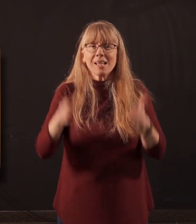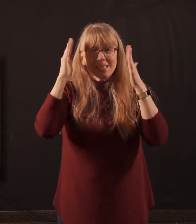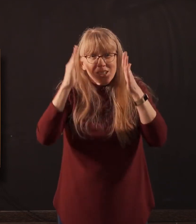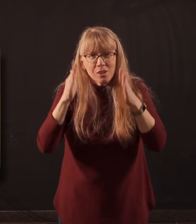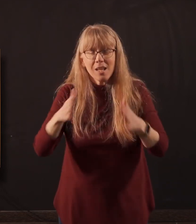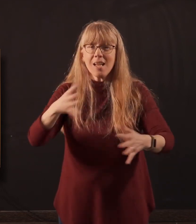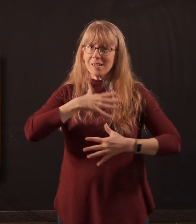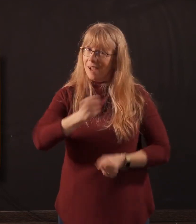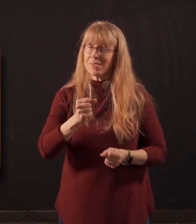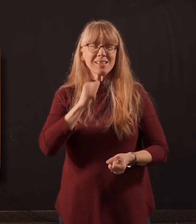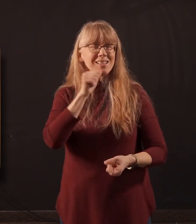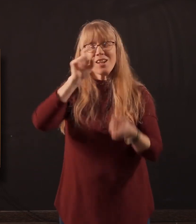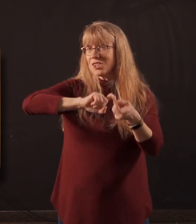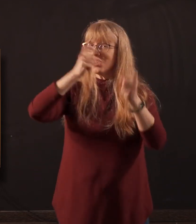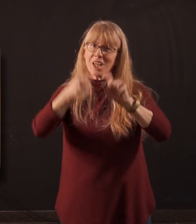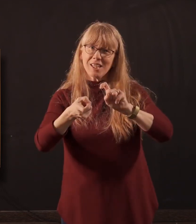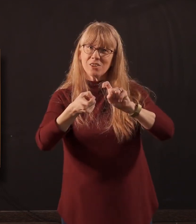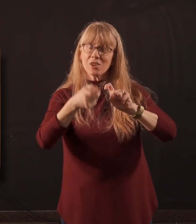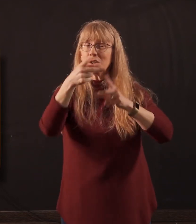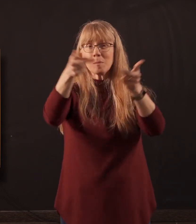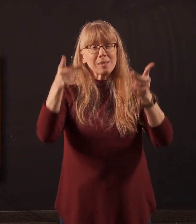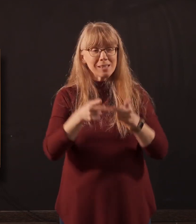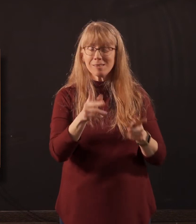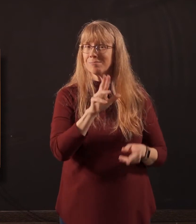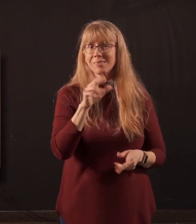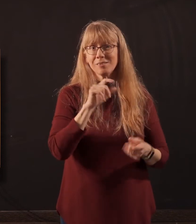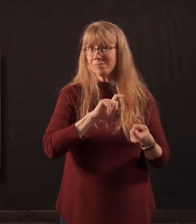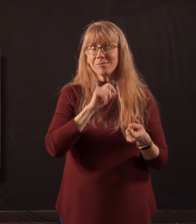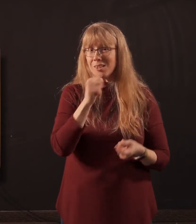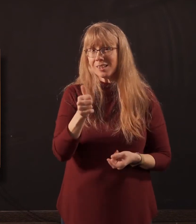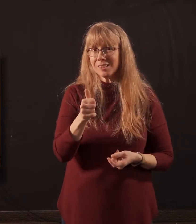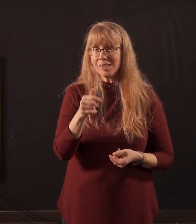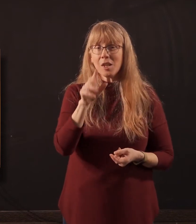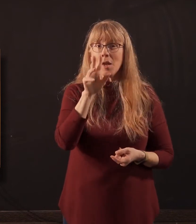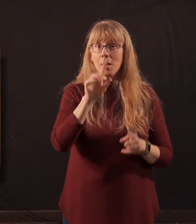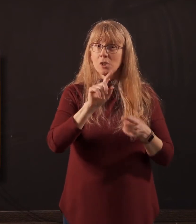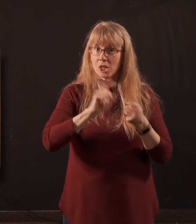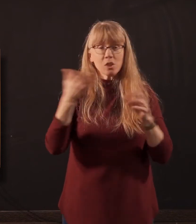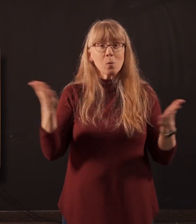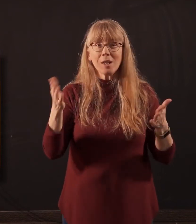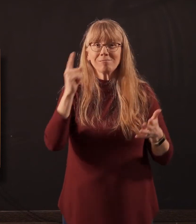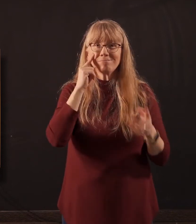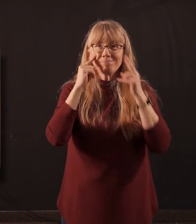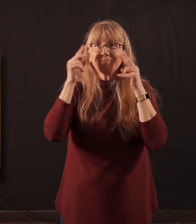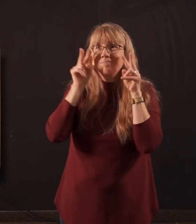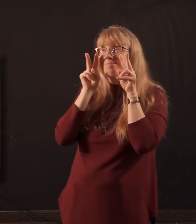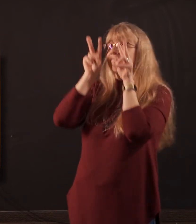doesn't change your place, it changes your gaze. Confidence doesn't change your place,